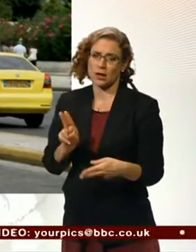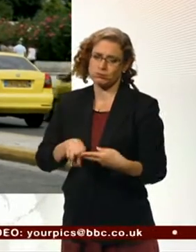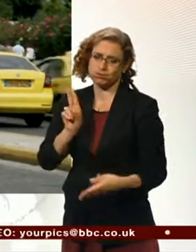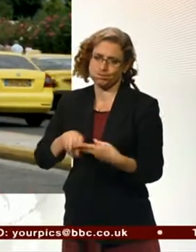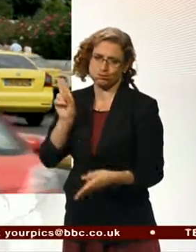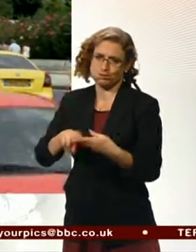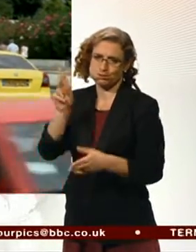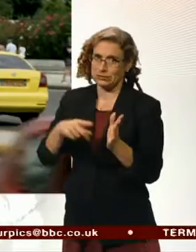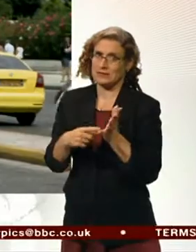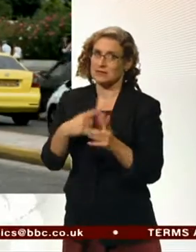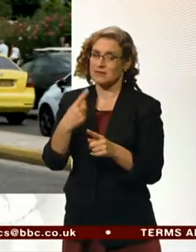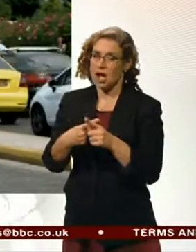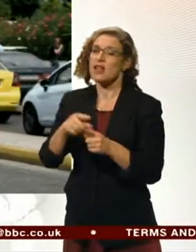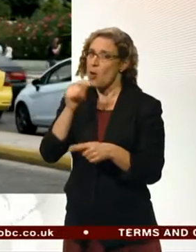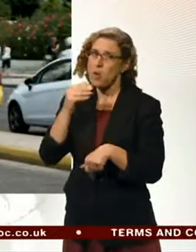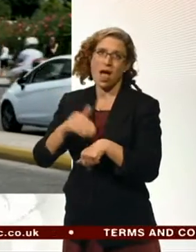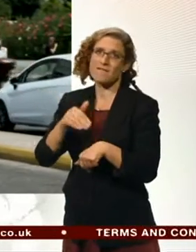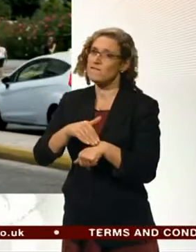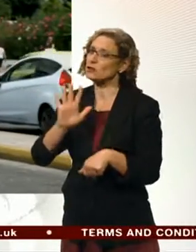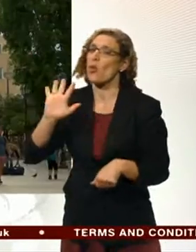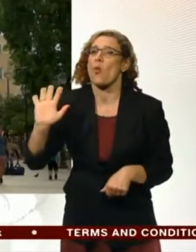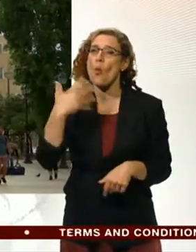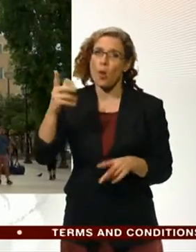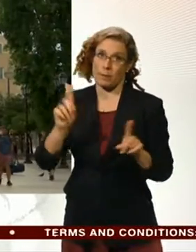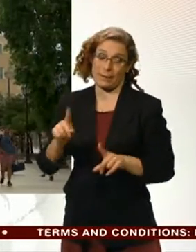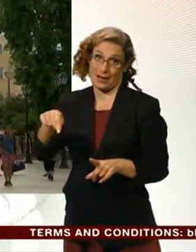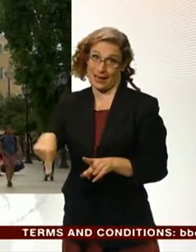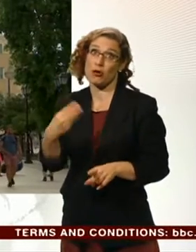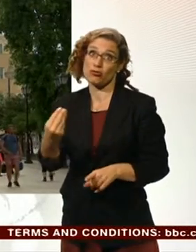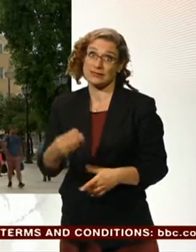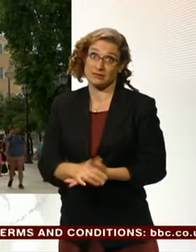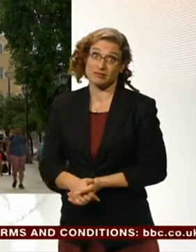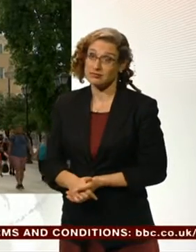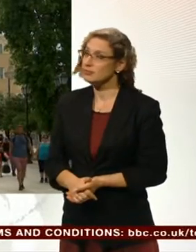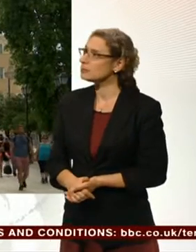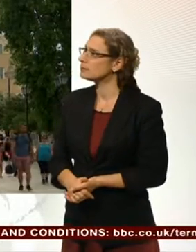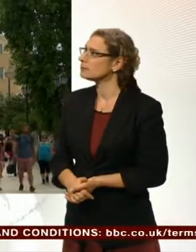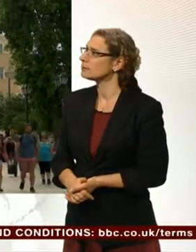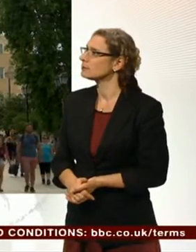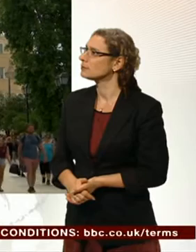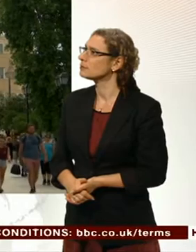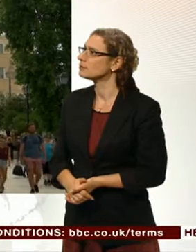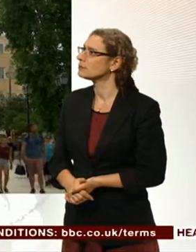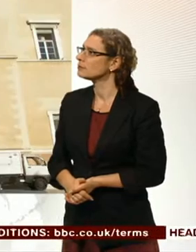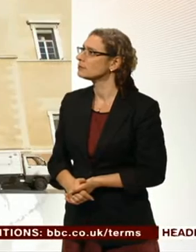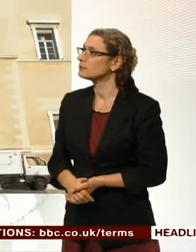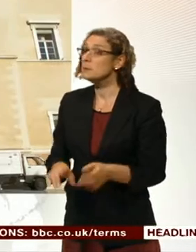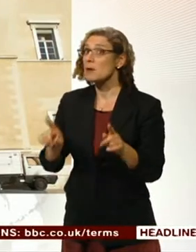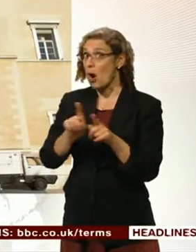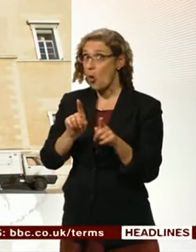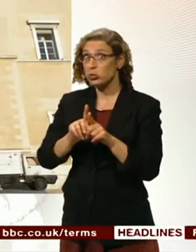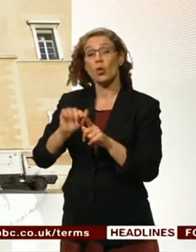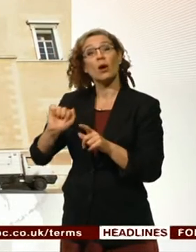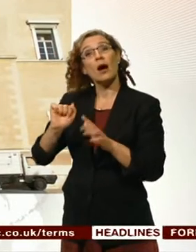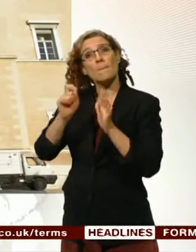affect almost every aspect of economic life here. And then there's the political fallout. The rebellion among the Prime Minister's